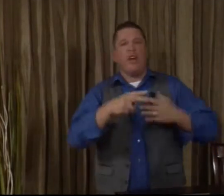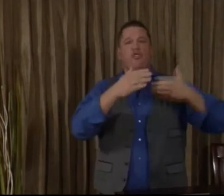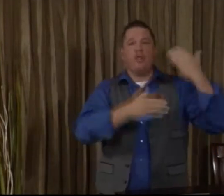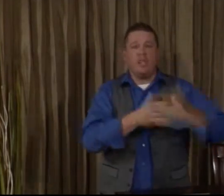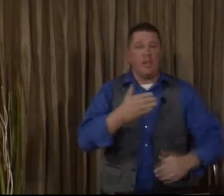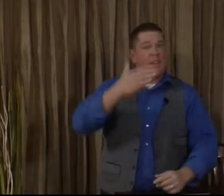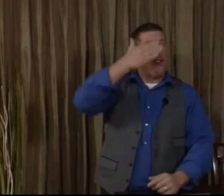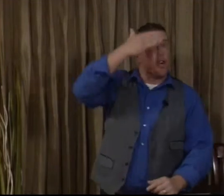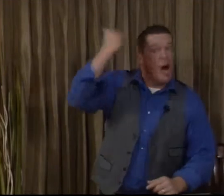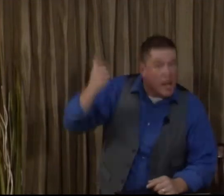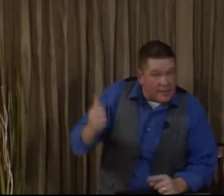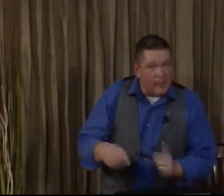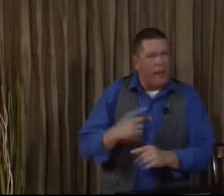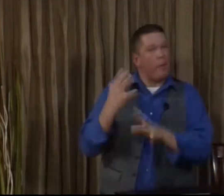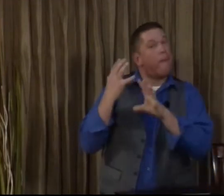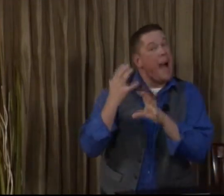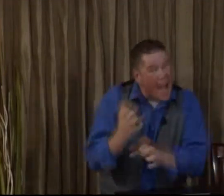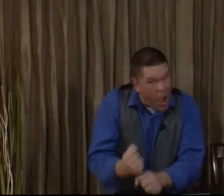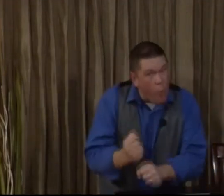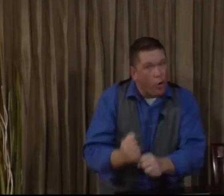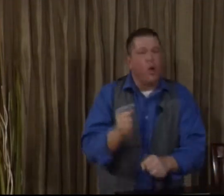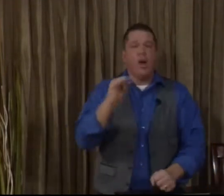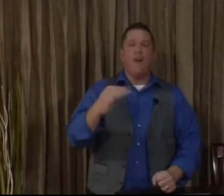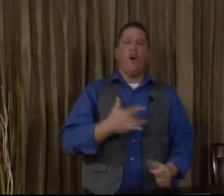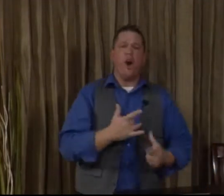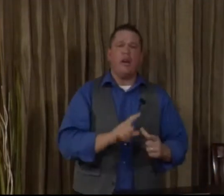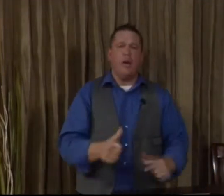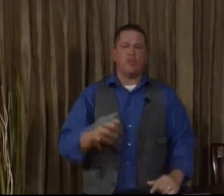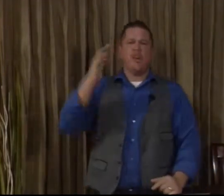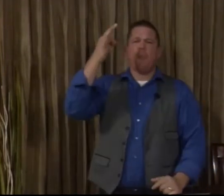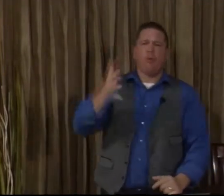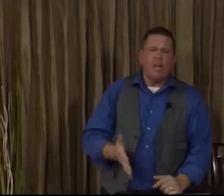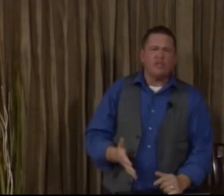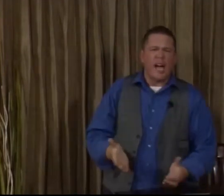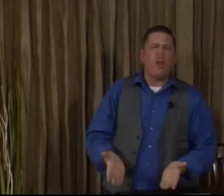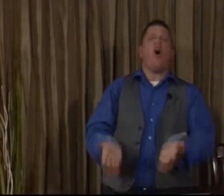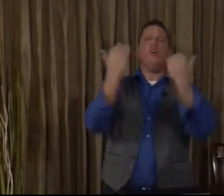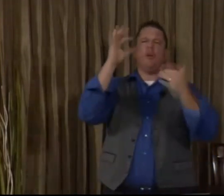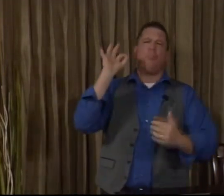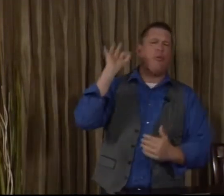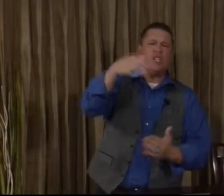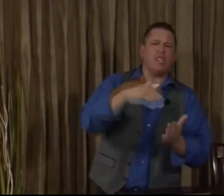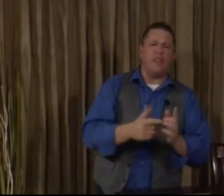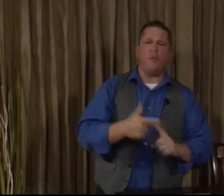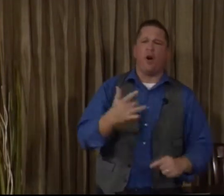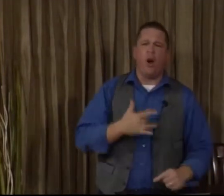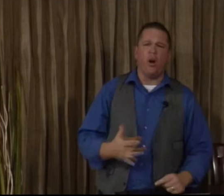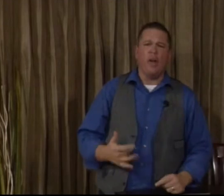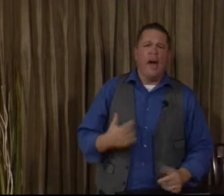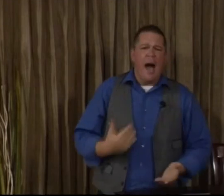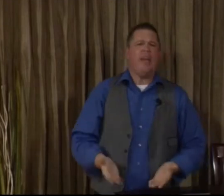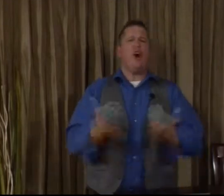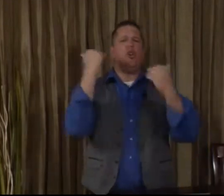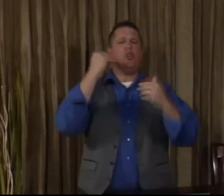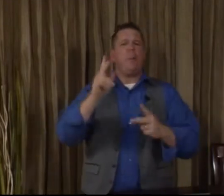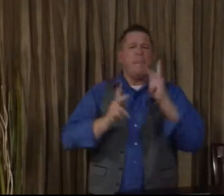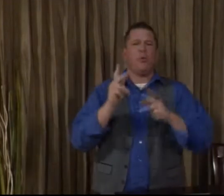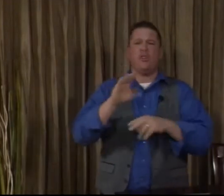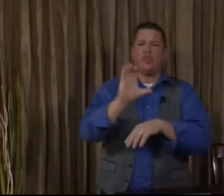very traditional. They've forgotten about the power of heart language. Preachers, I call you to preach again from the heart. I call you people in the